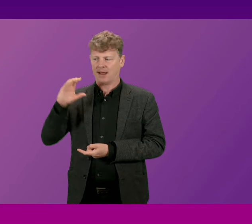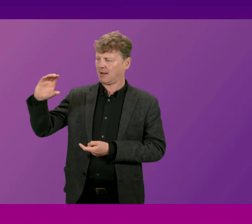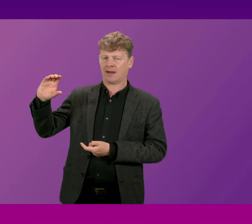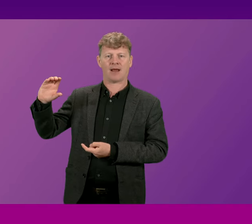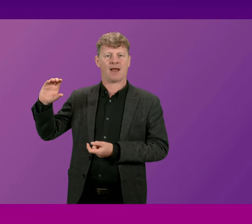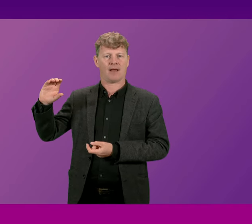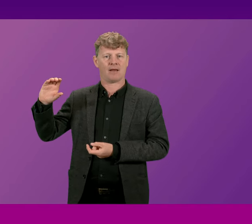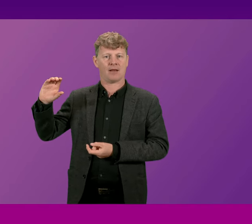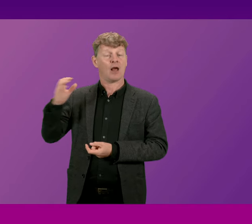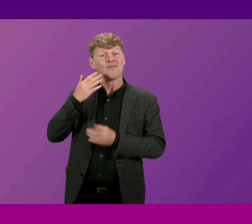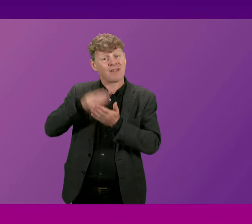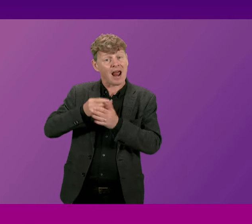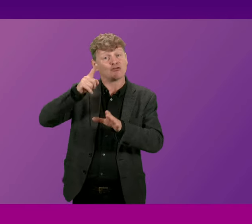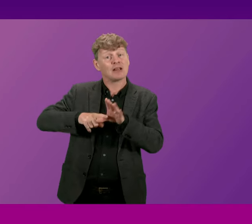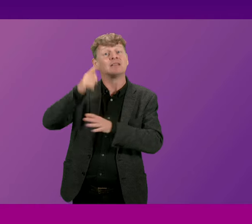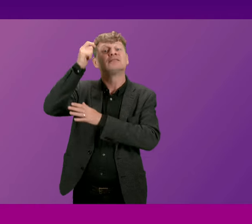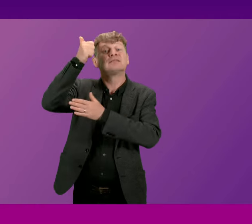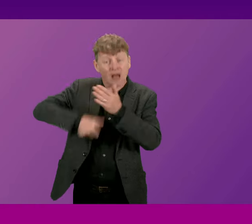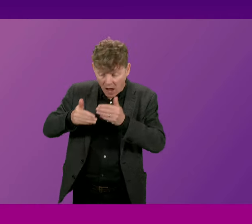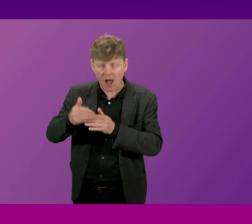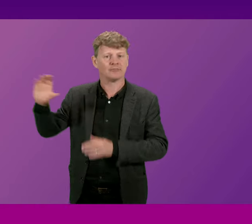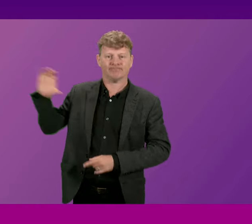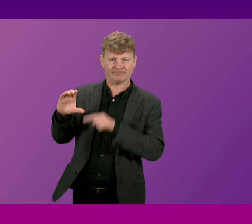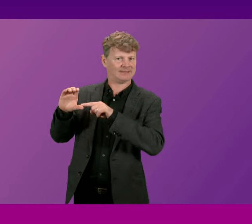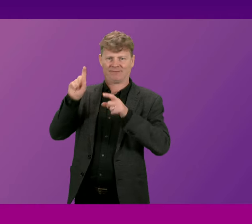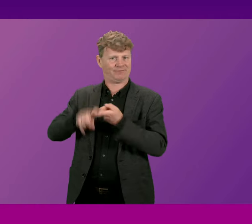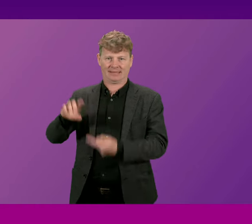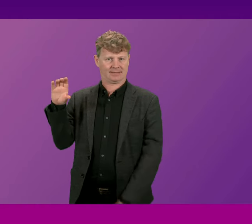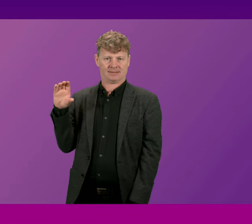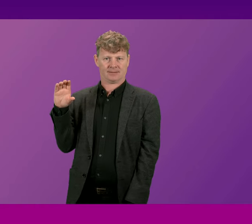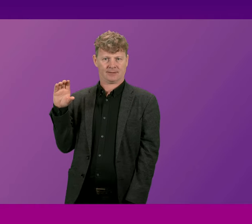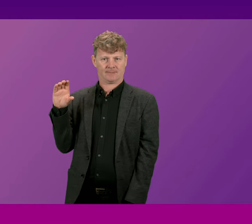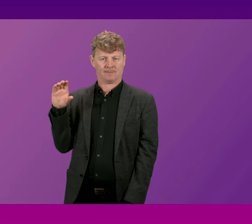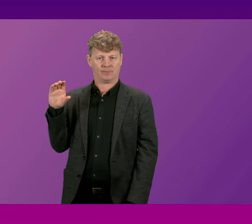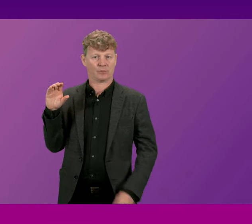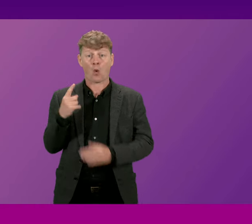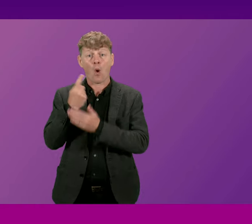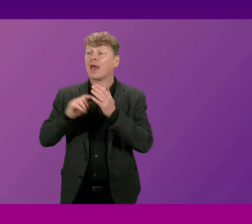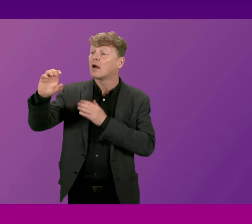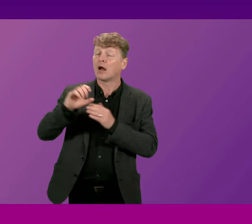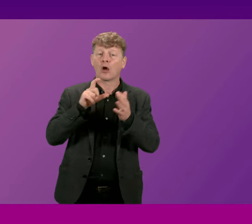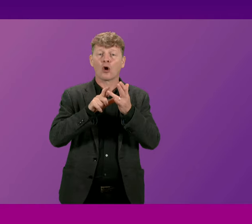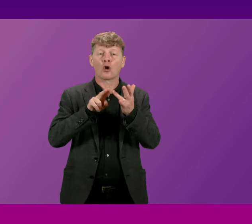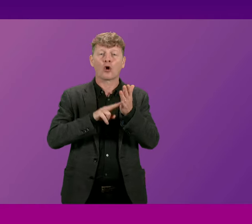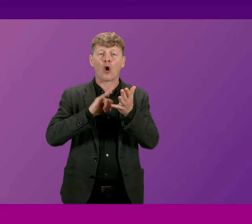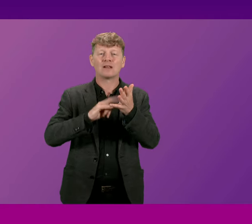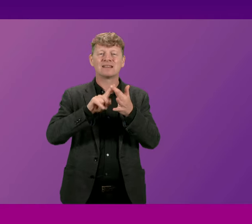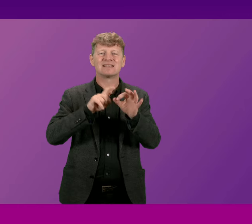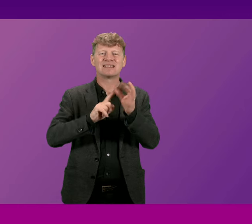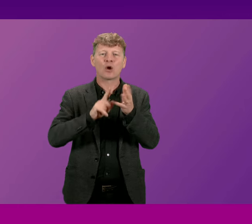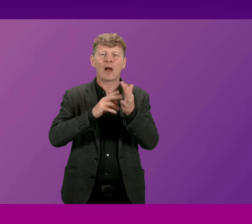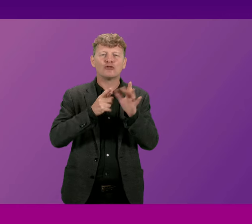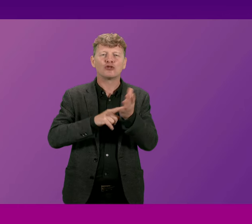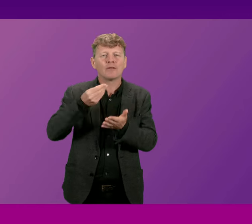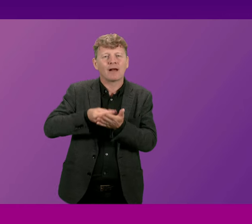once the financial year starts all we can do is either receive consequential funding from the UK government which might expand